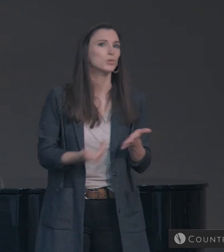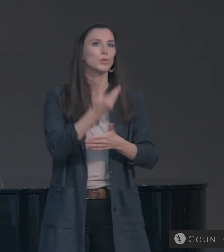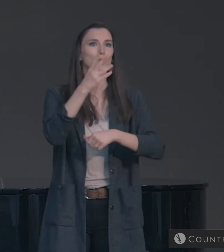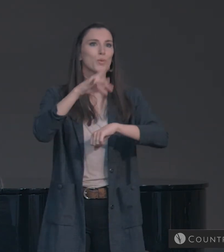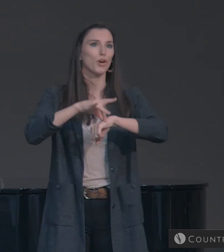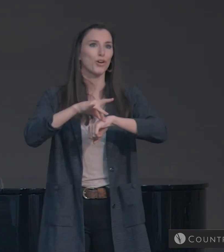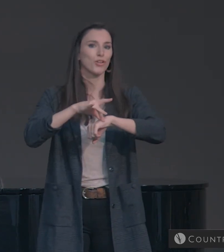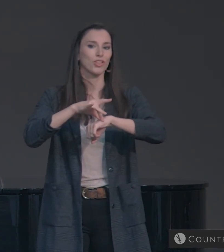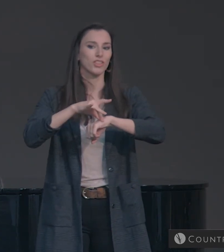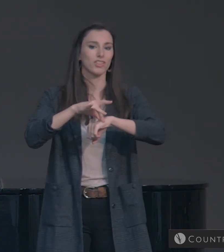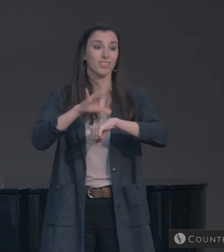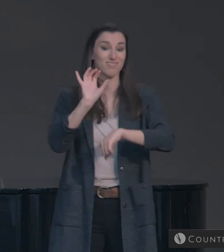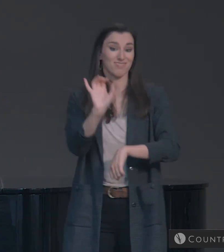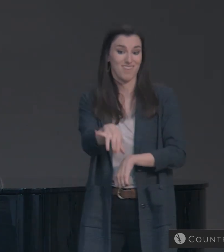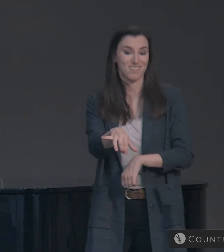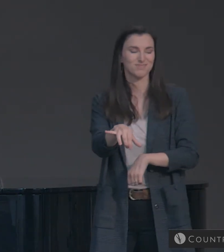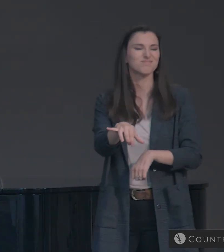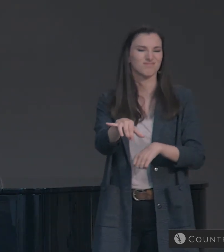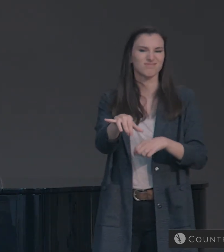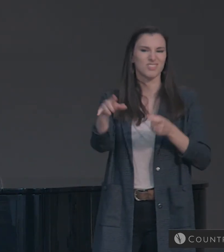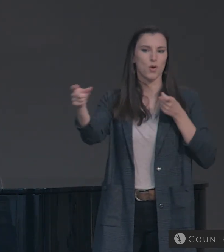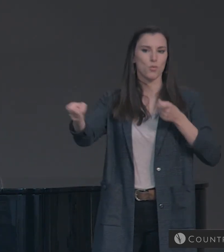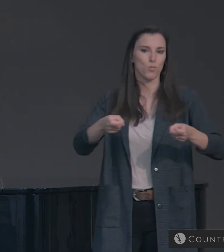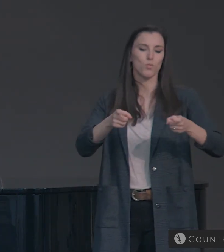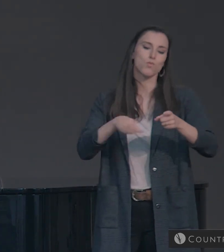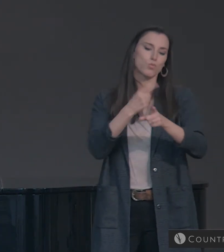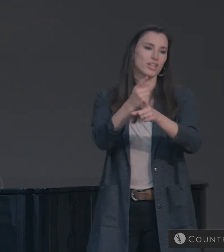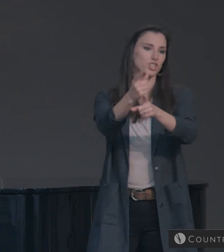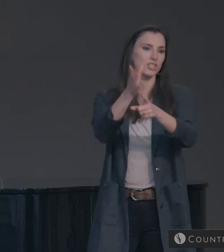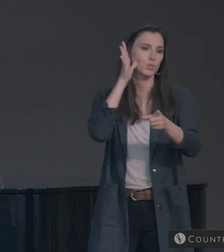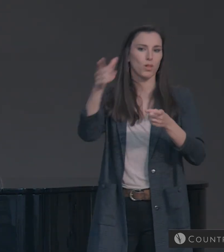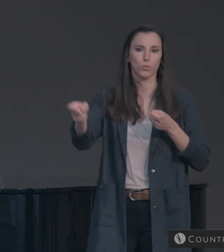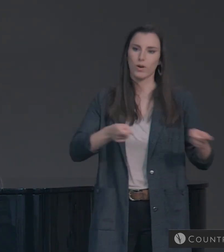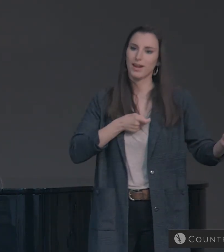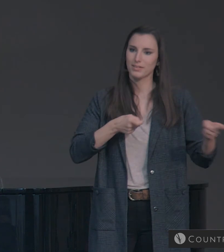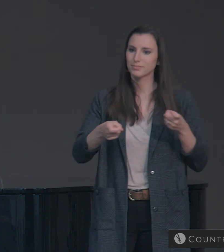new earth in which righteousness dwells.